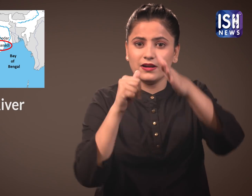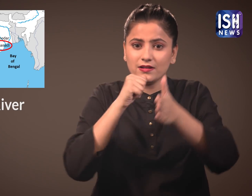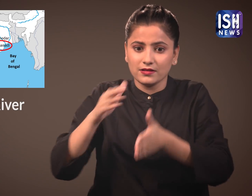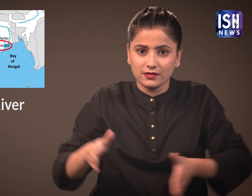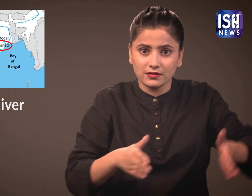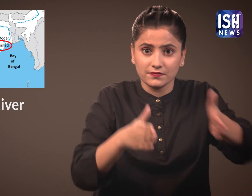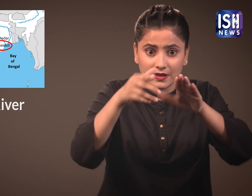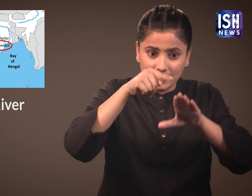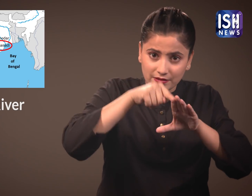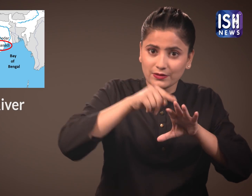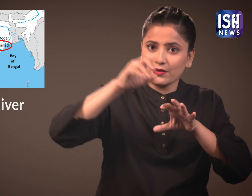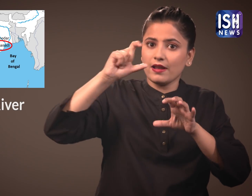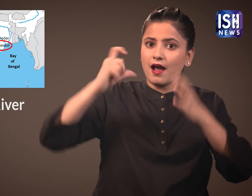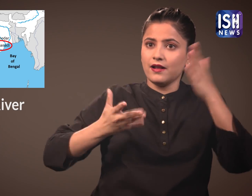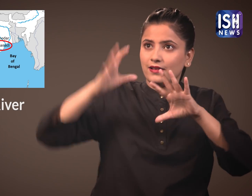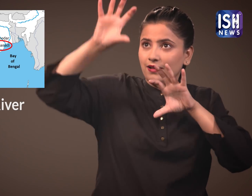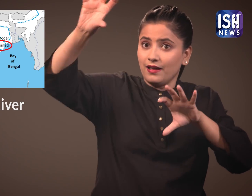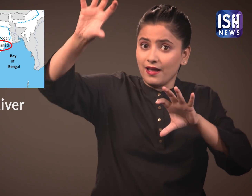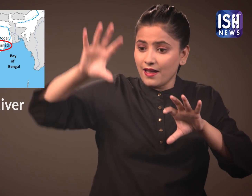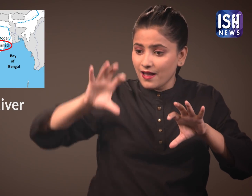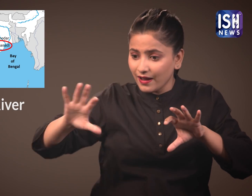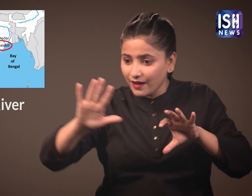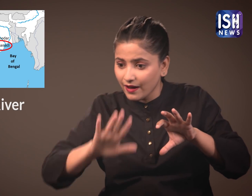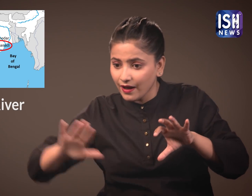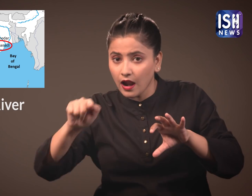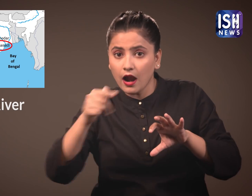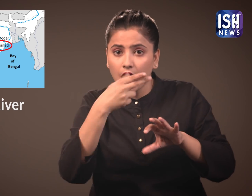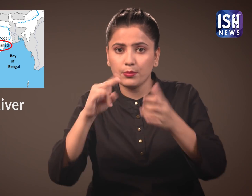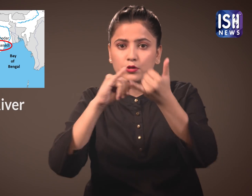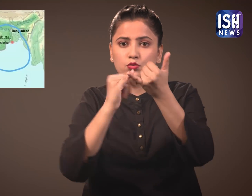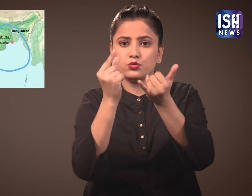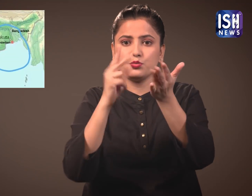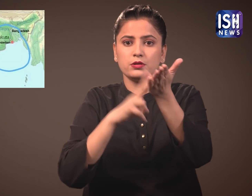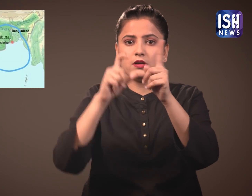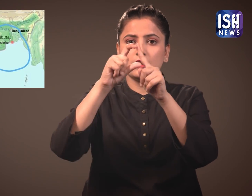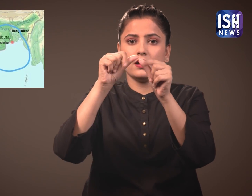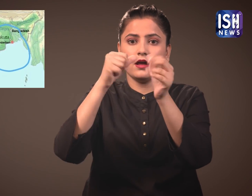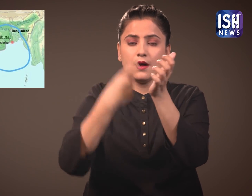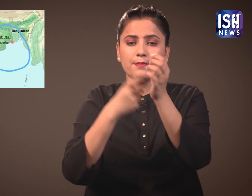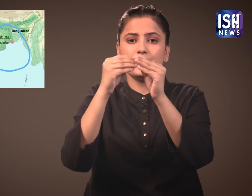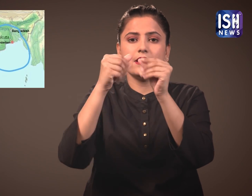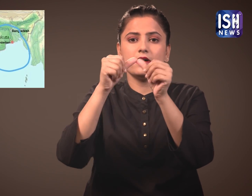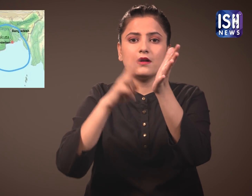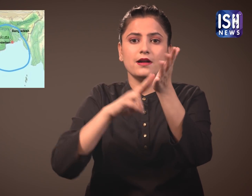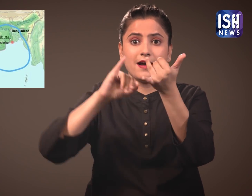Mahanadi River in Odisha to the Sundarbans in Kolkata